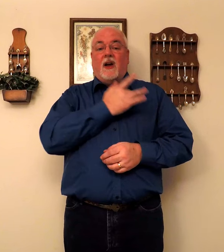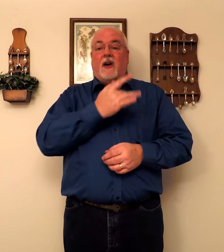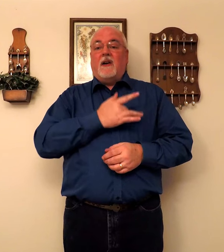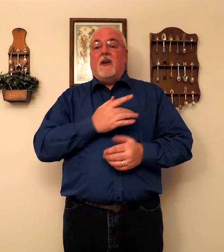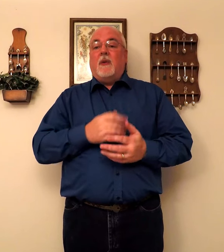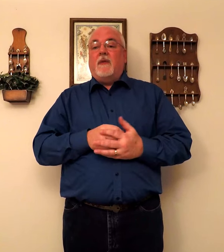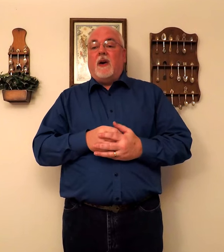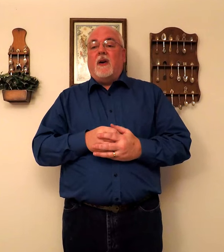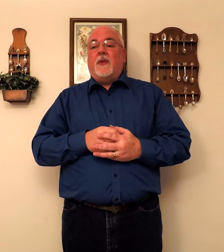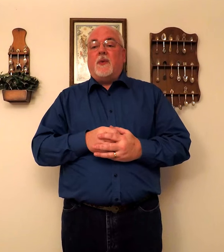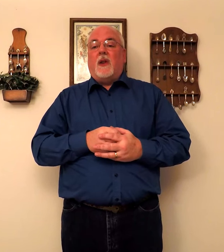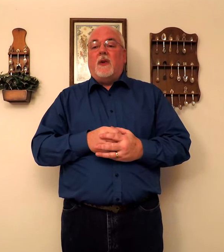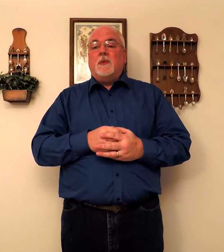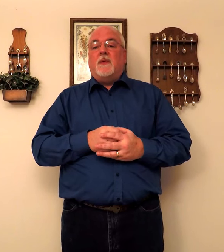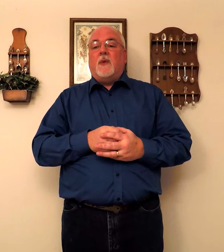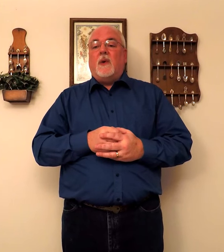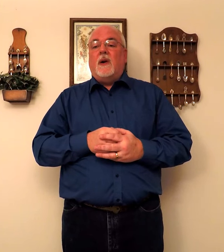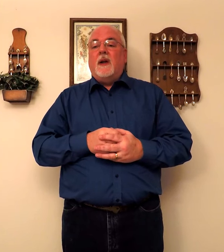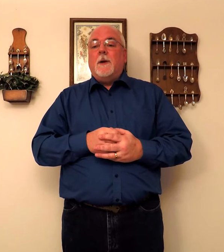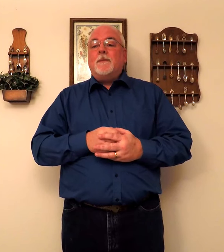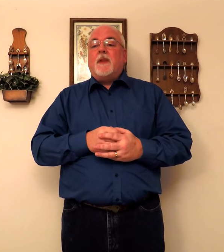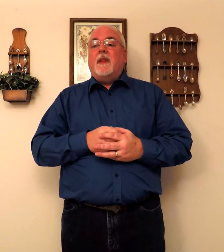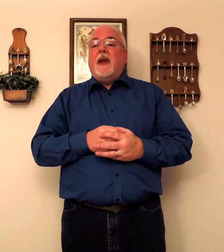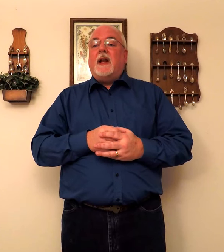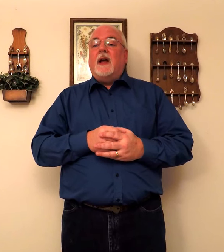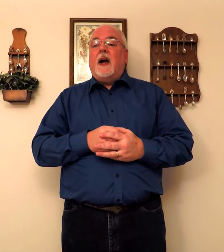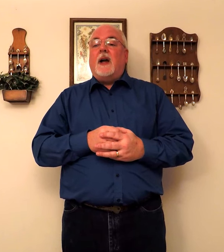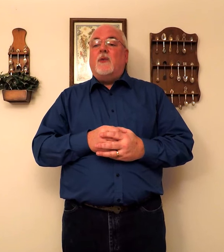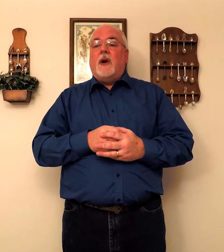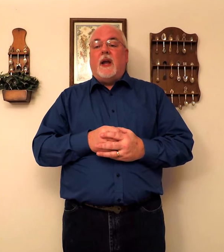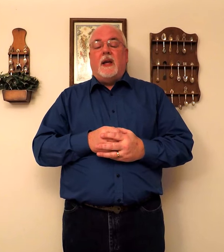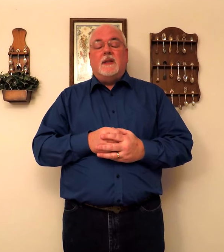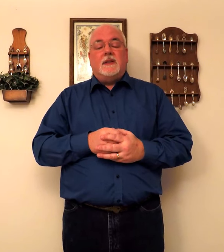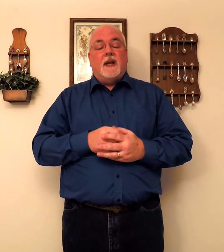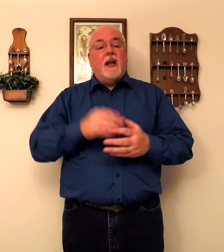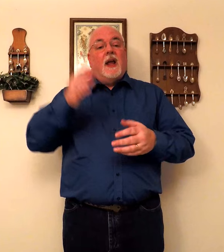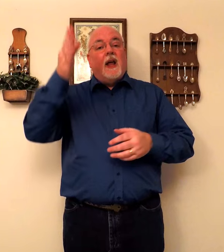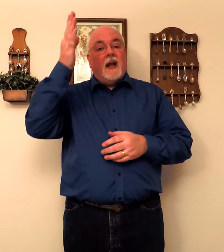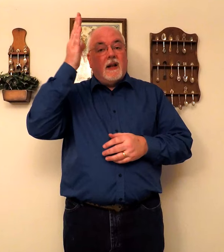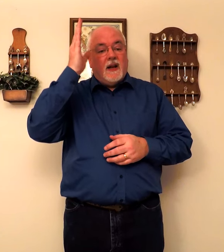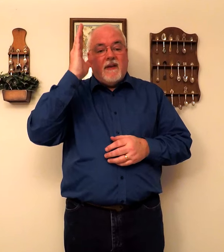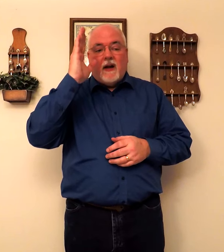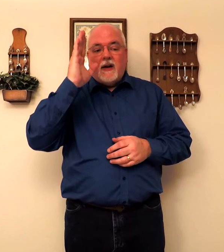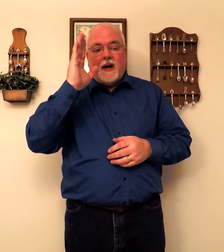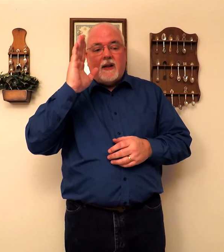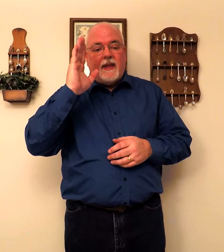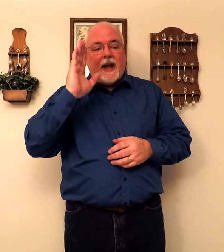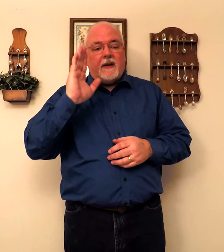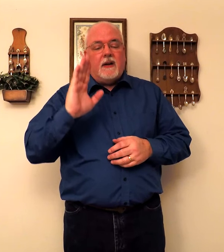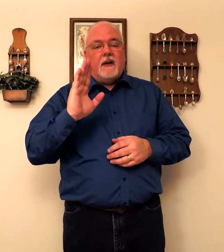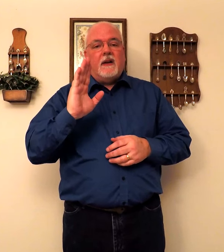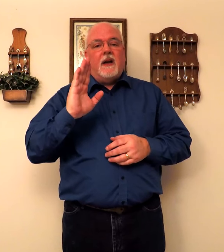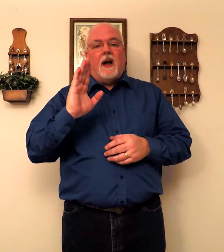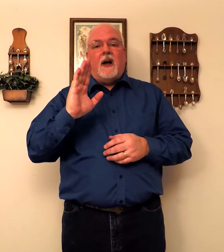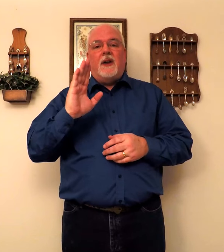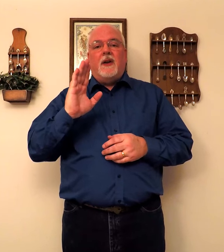Heart. And we've already gone through all those before. That God raised. Leave out that. God